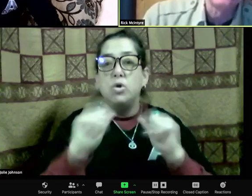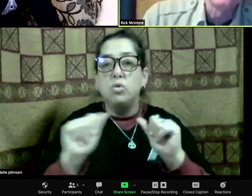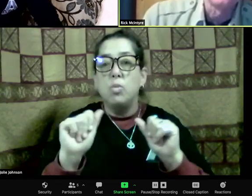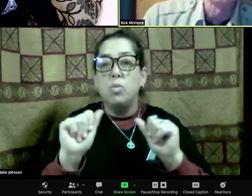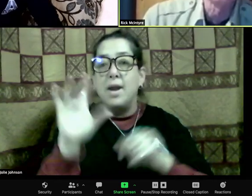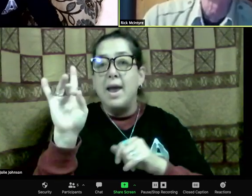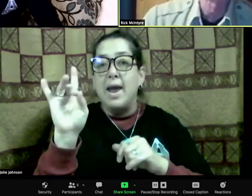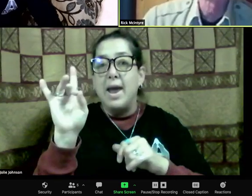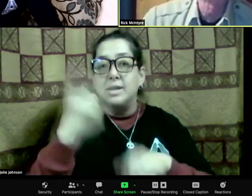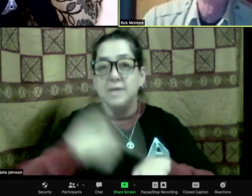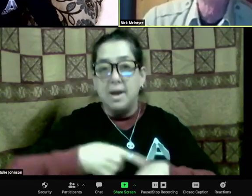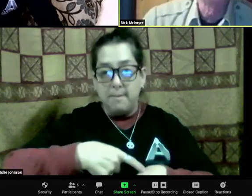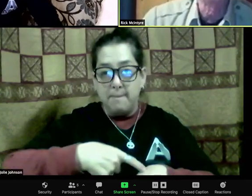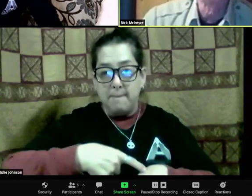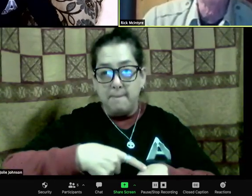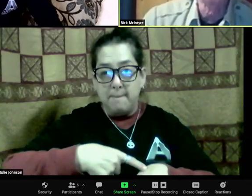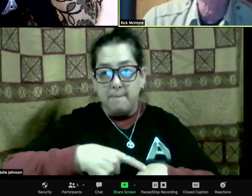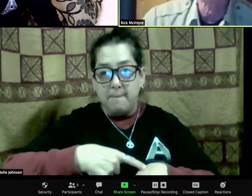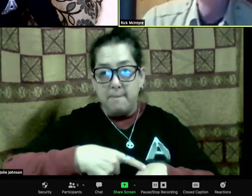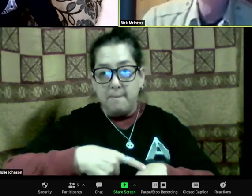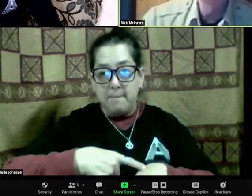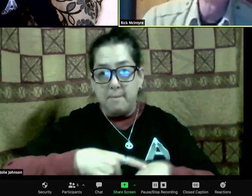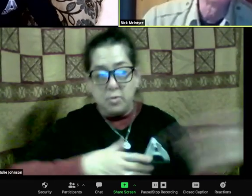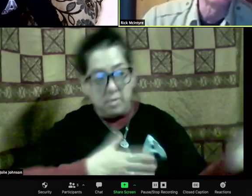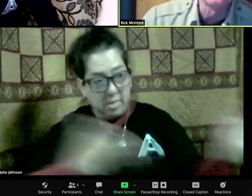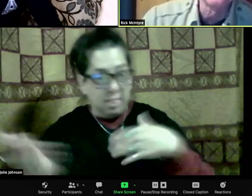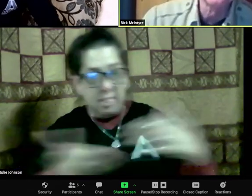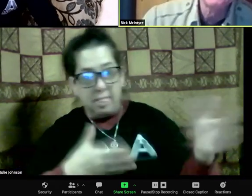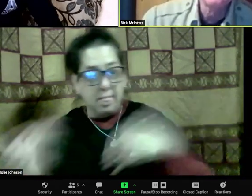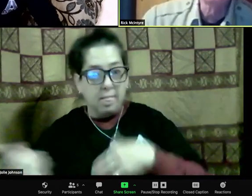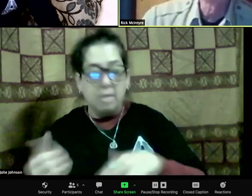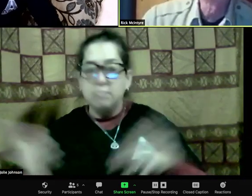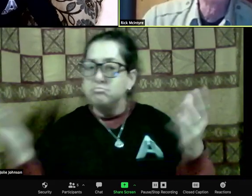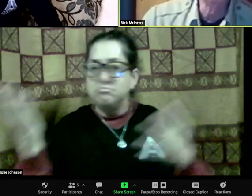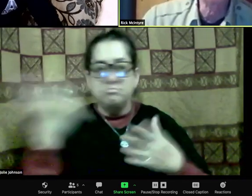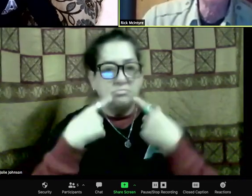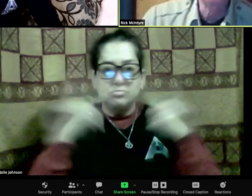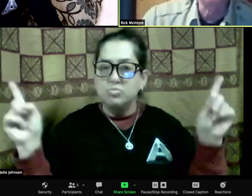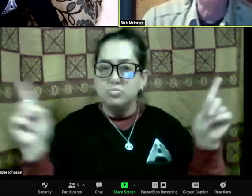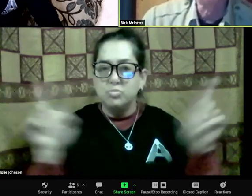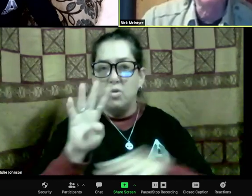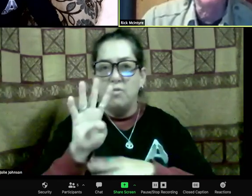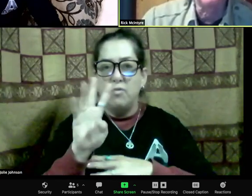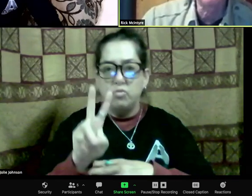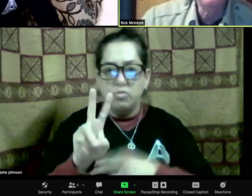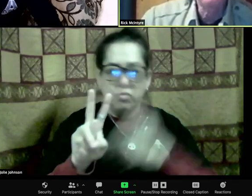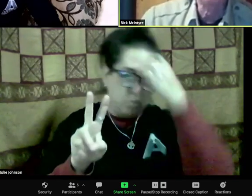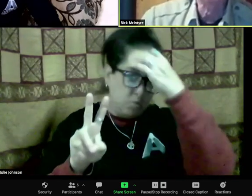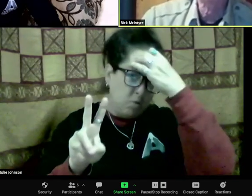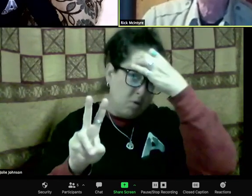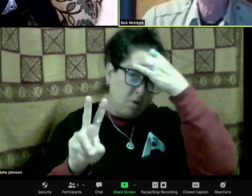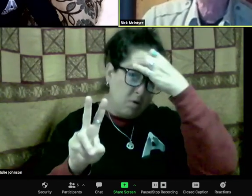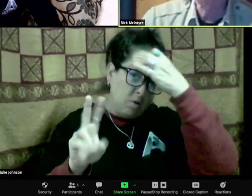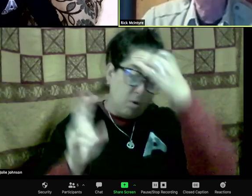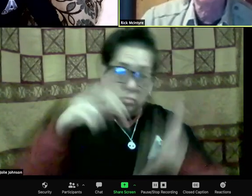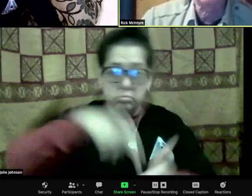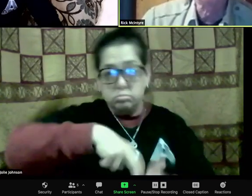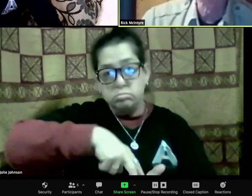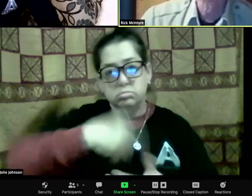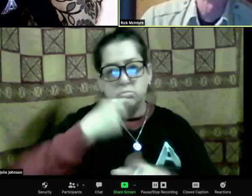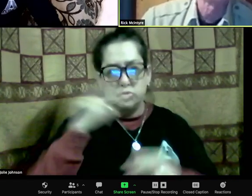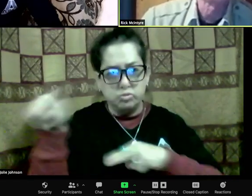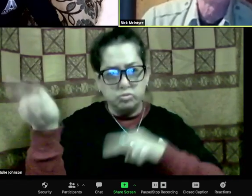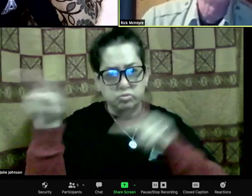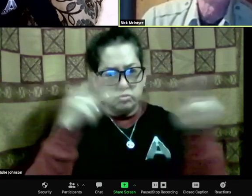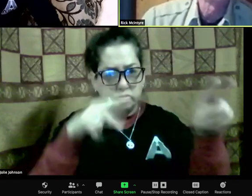all the Druids were sleeping one day and he wanted to go on a hunt to the east. He got up, he started to